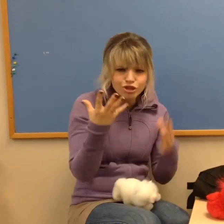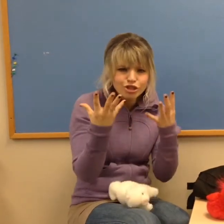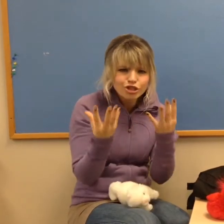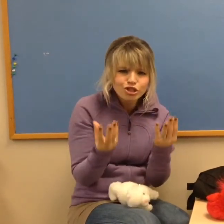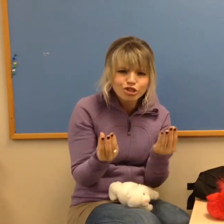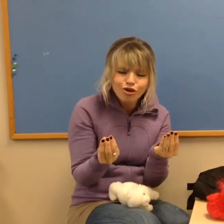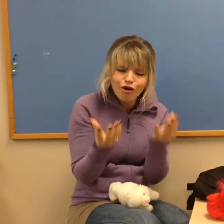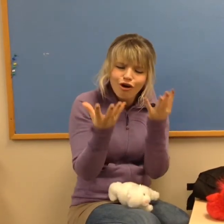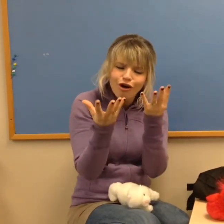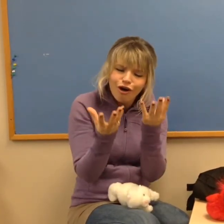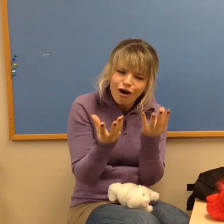Soft.